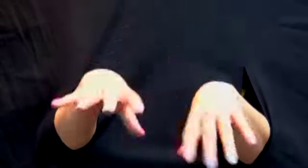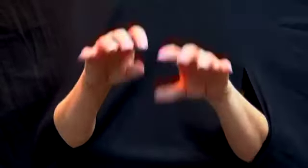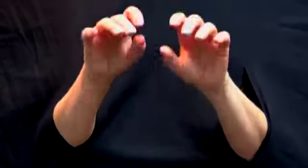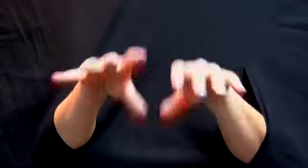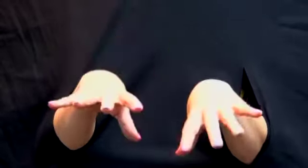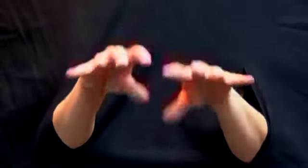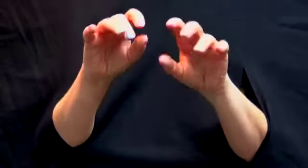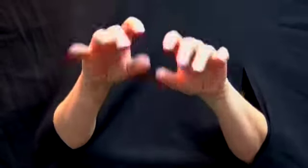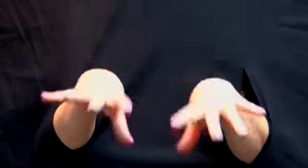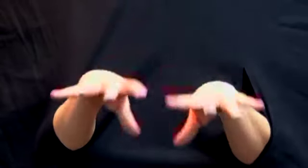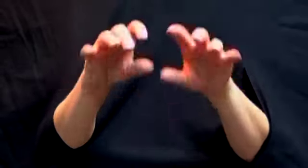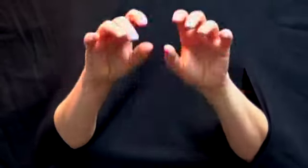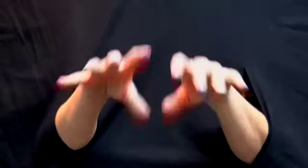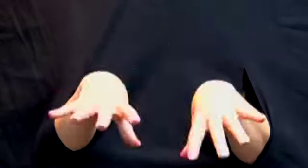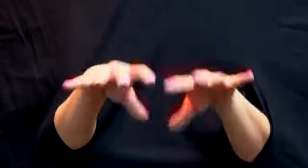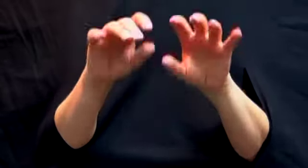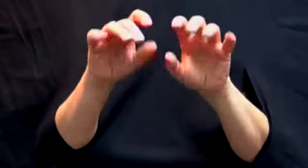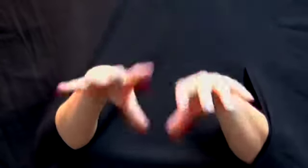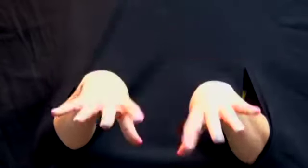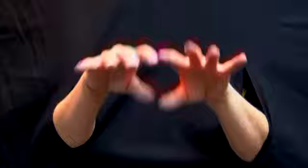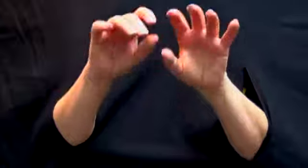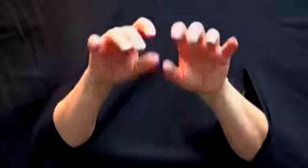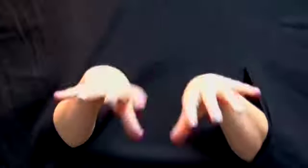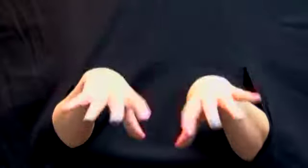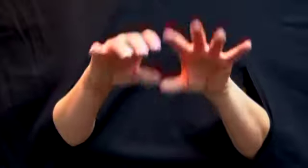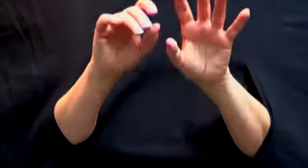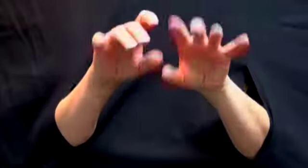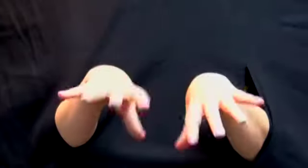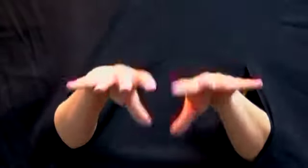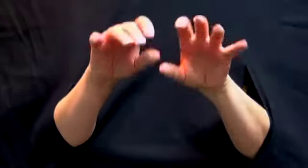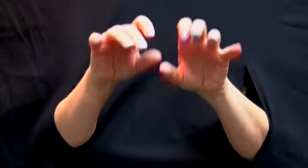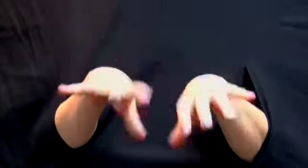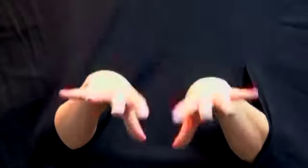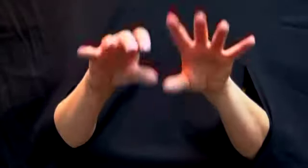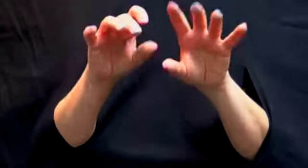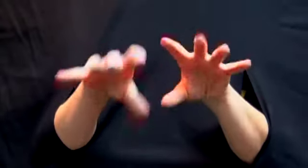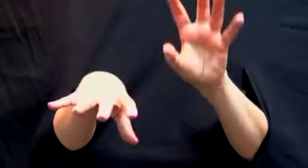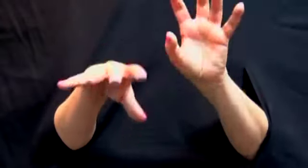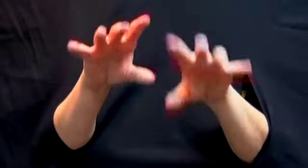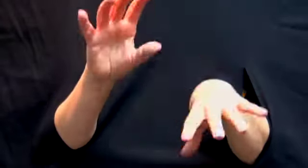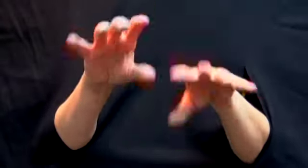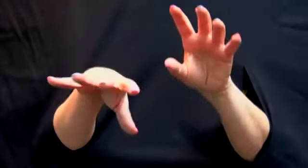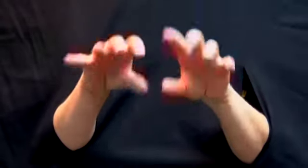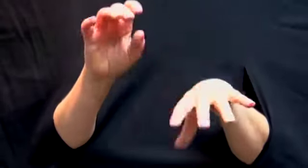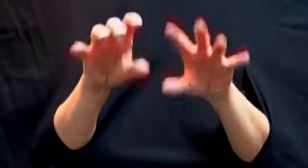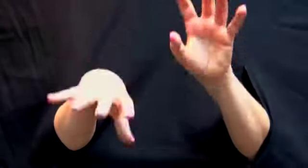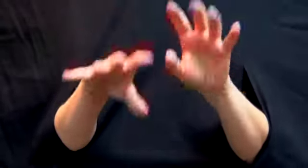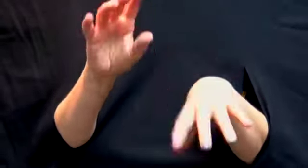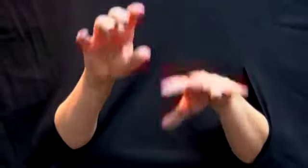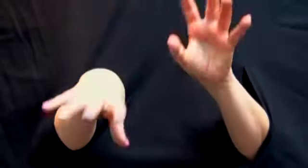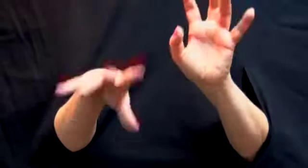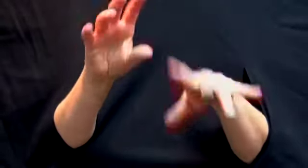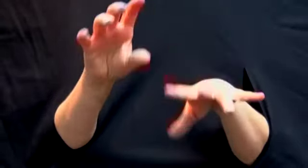You'll see more of the symmetry with, you know, you don't see the asymmetrical